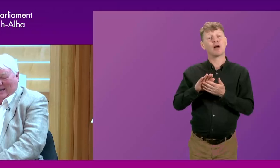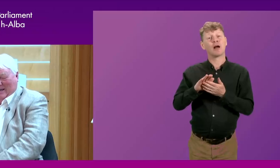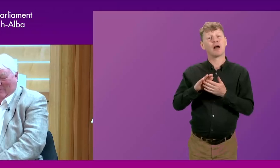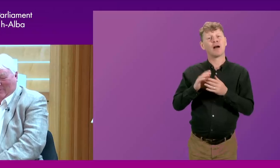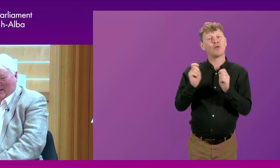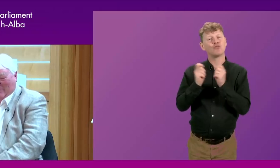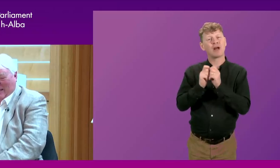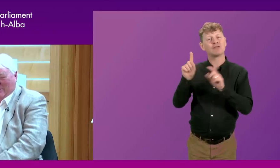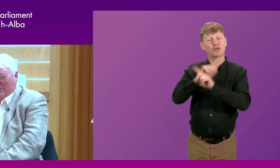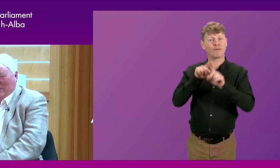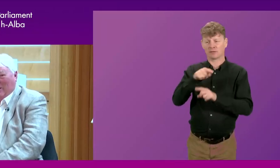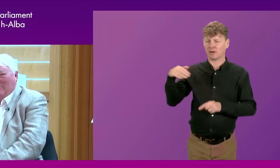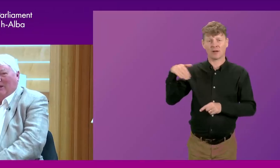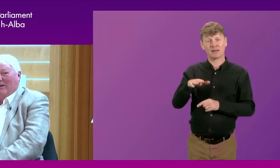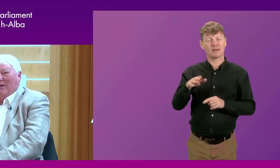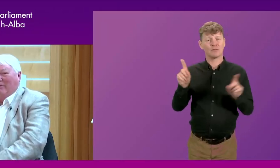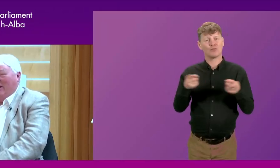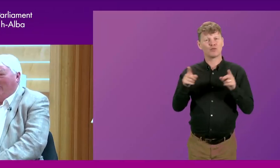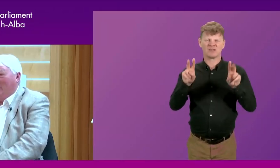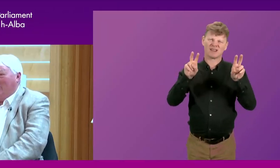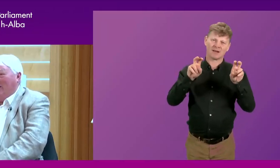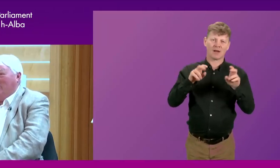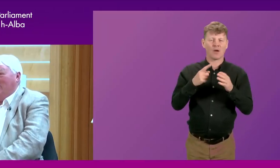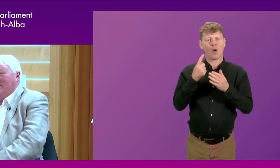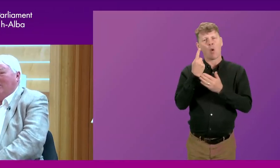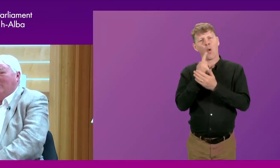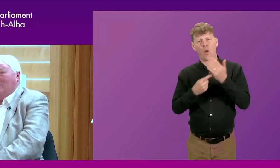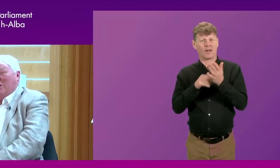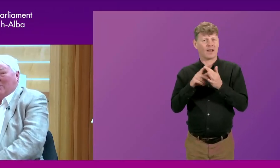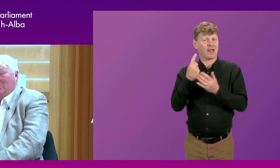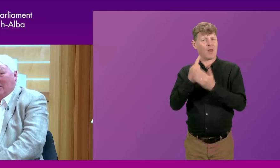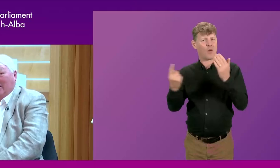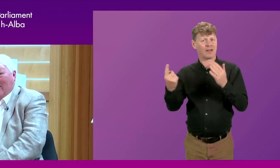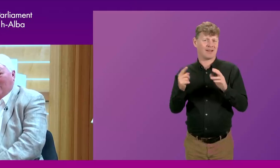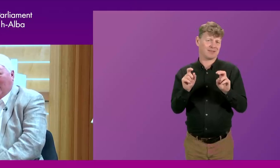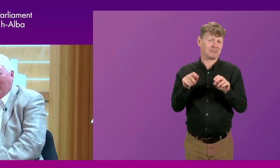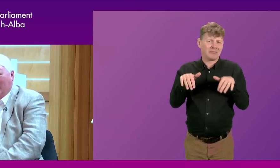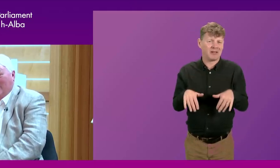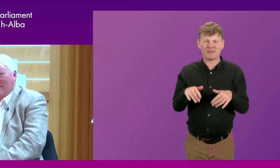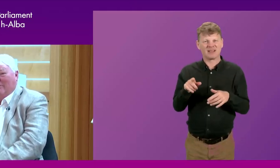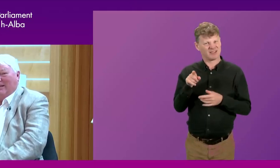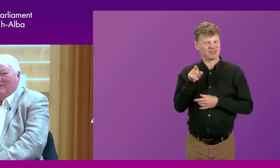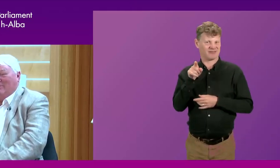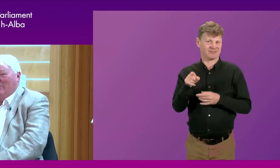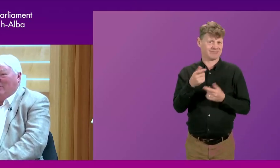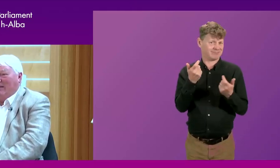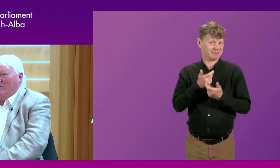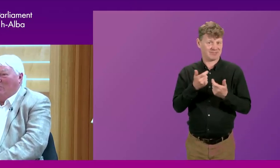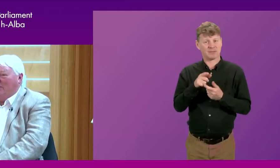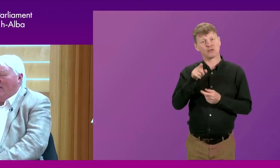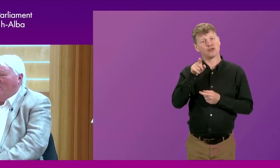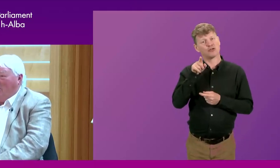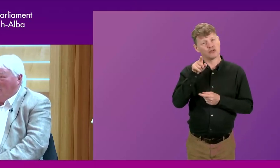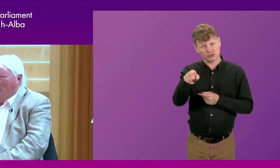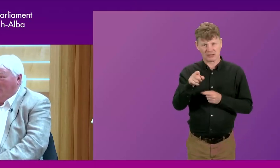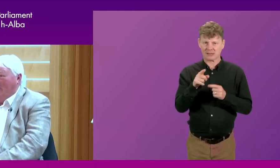wonderful. And thereafter, she managed to disagree with pretty much everything that was advanced from various